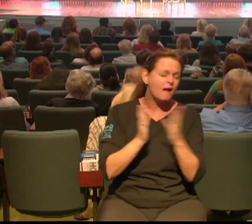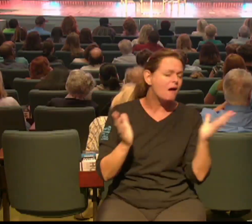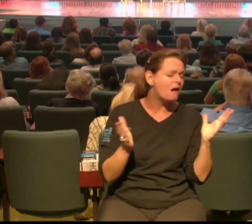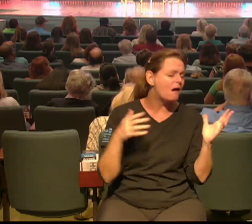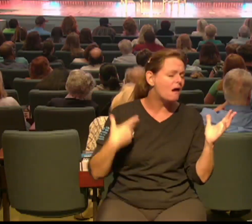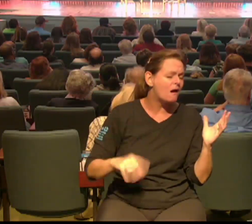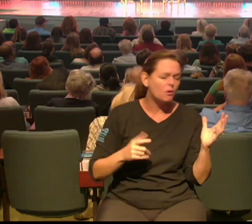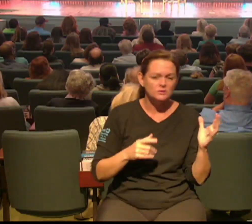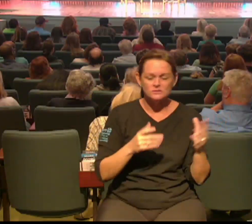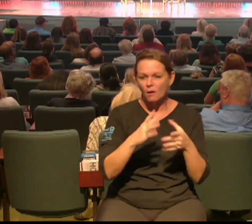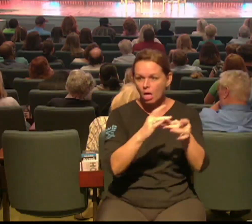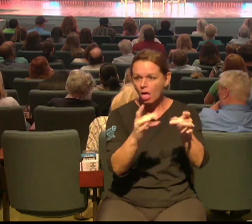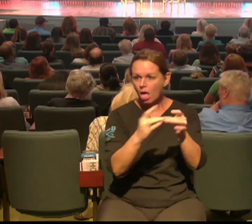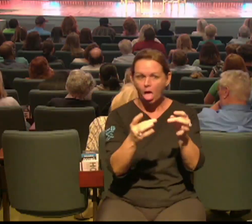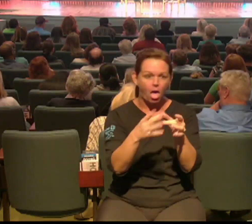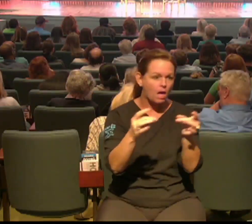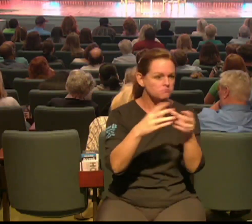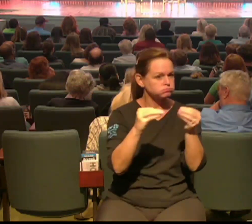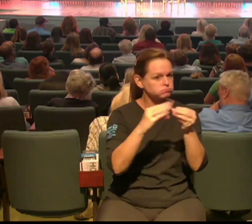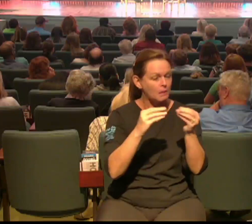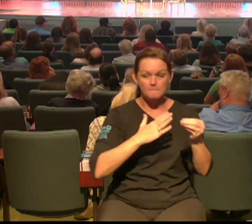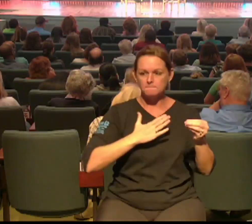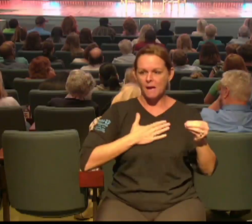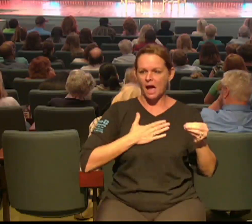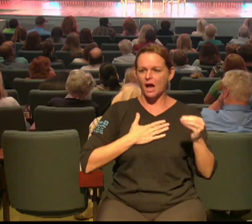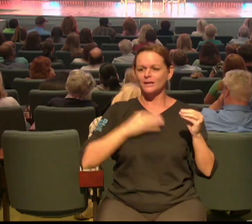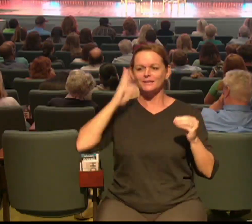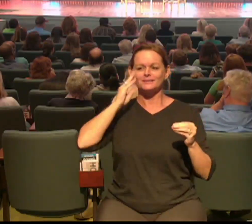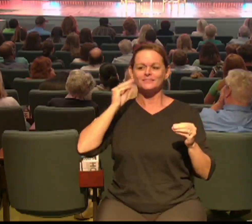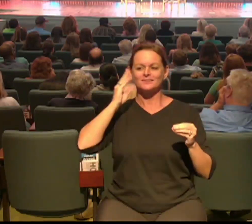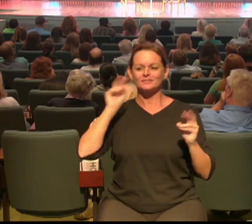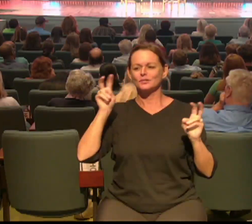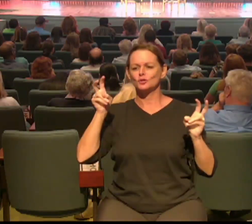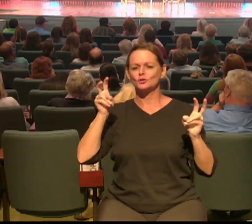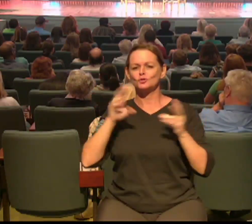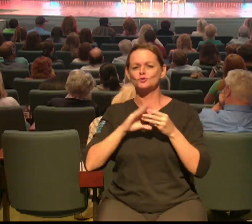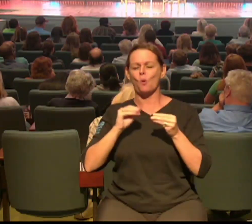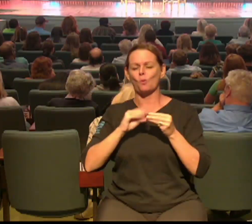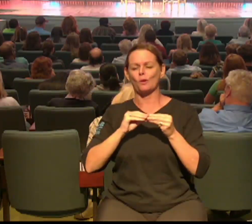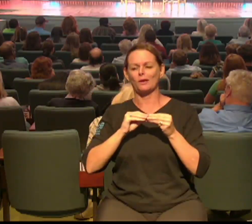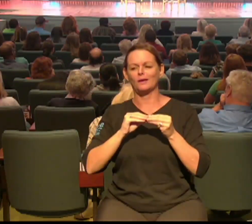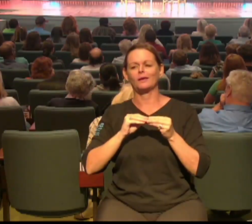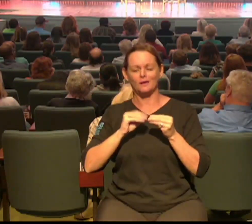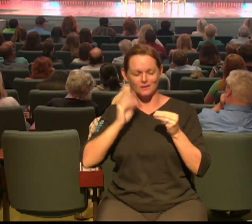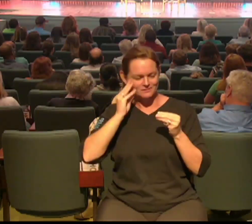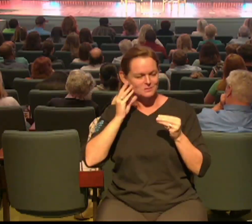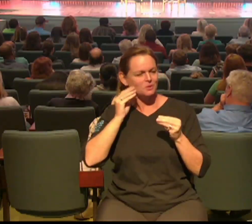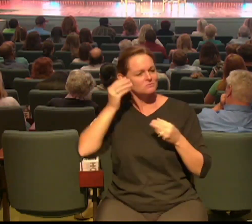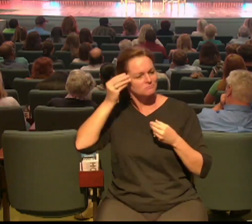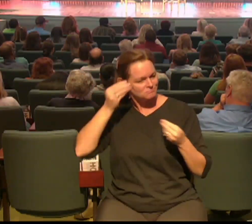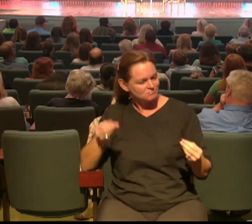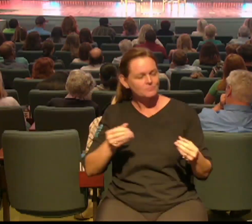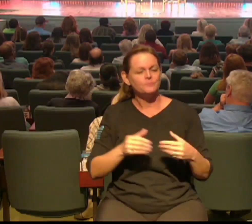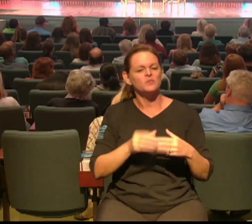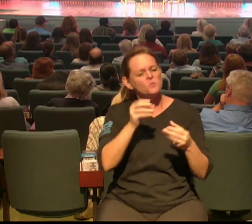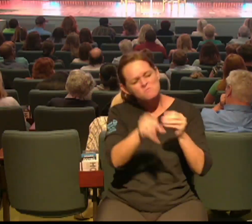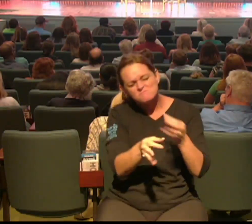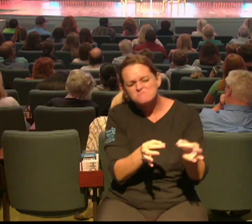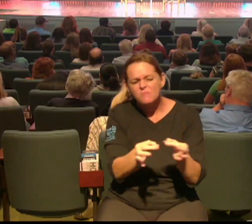just begin to tell her the difference that God could make in her life and and that Jesus that that we're not special that that the same difference Jesus has made in our lives